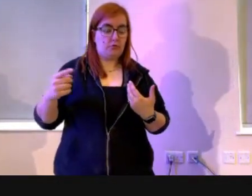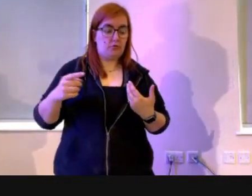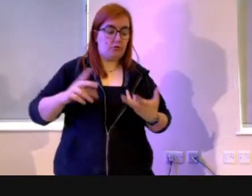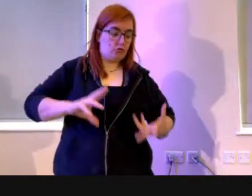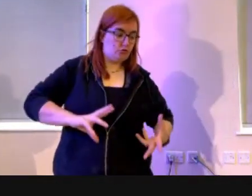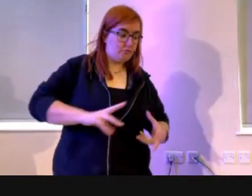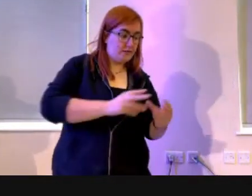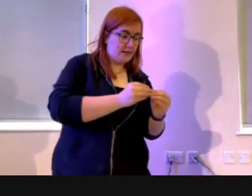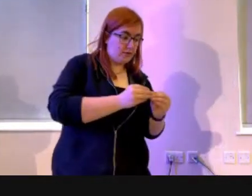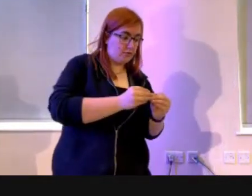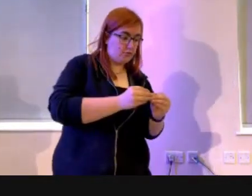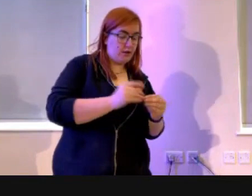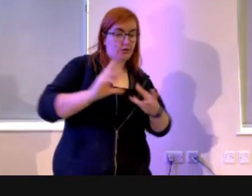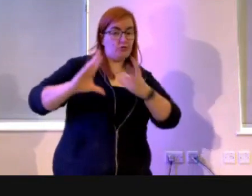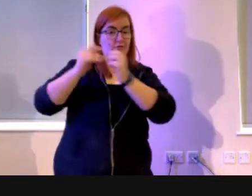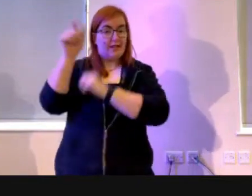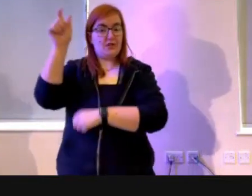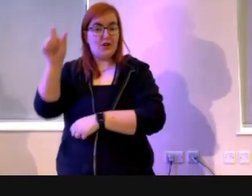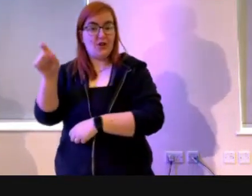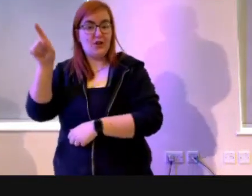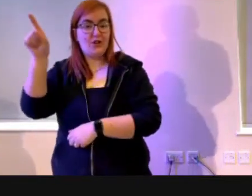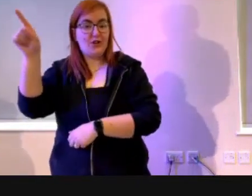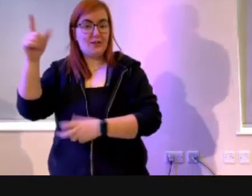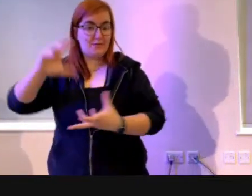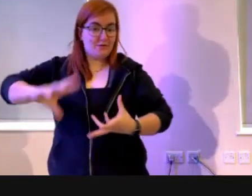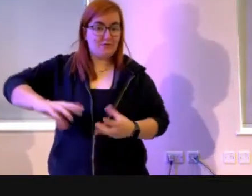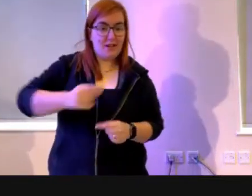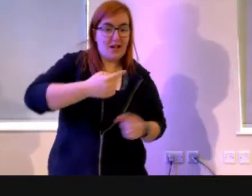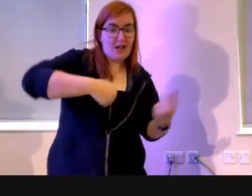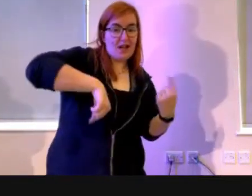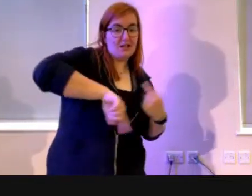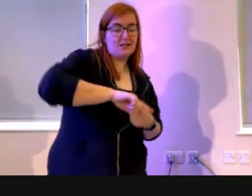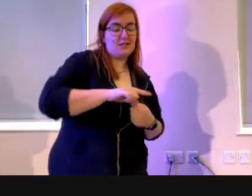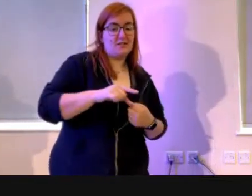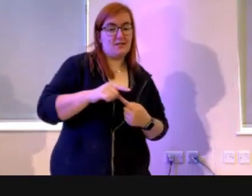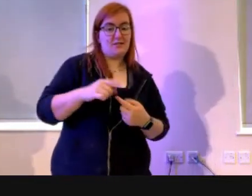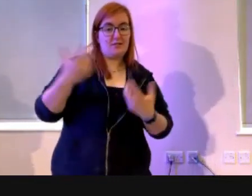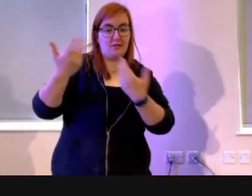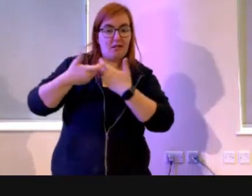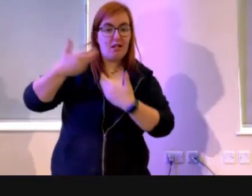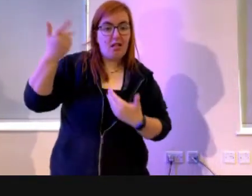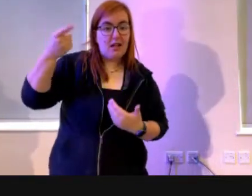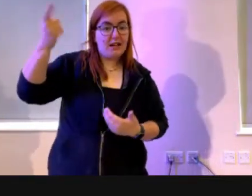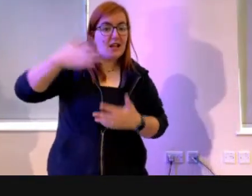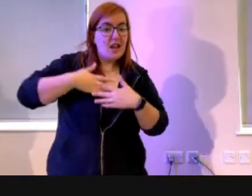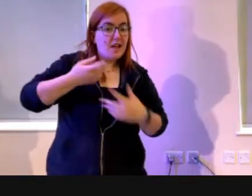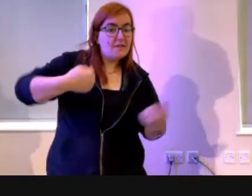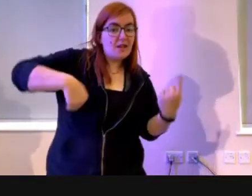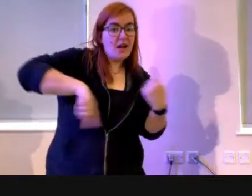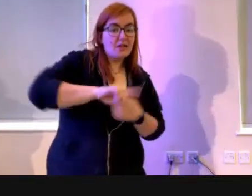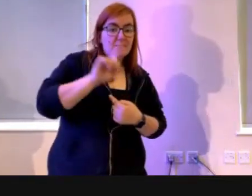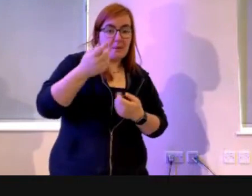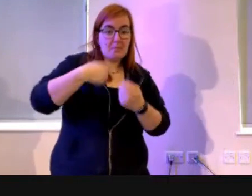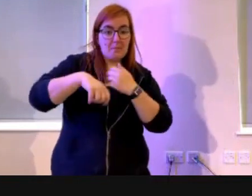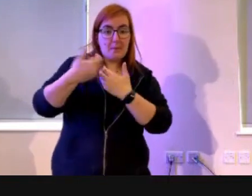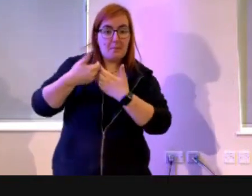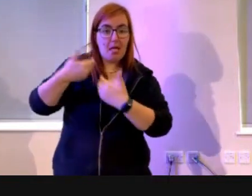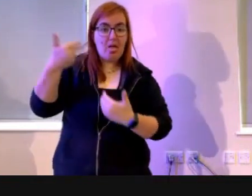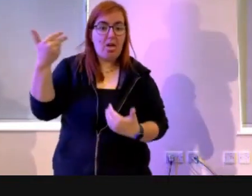creator. Between us and the God who loves us. Not only that, it forms a